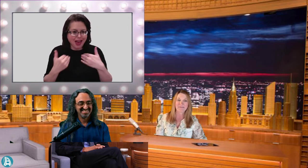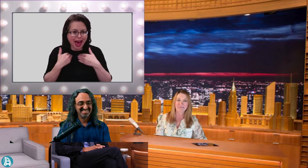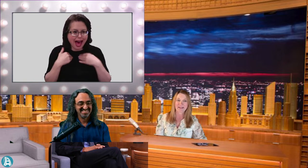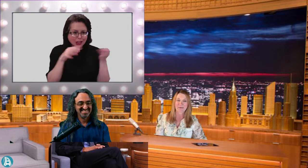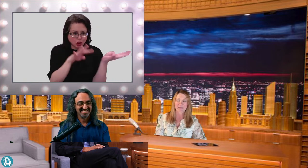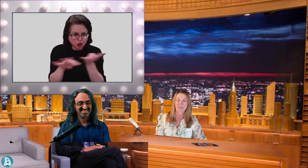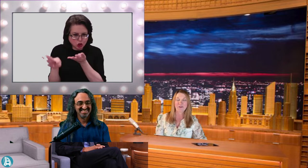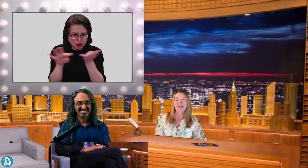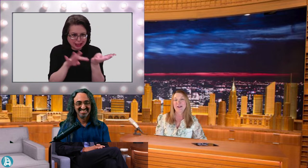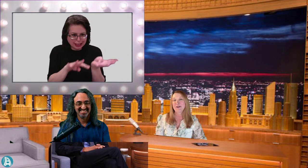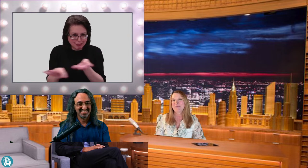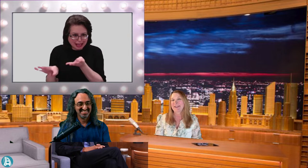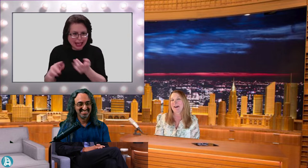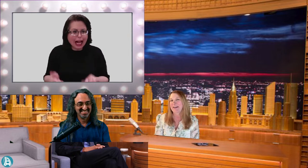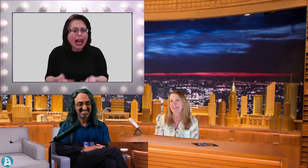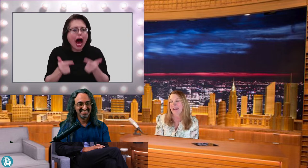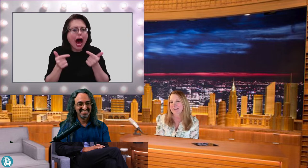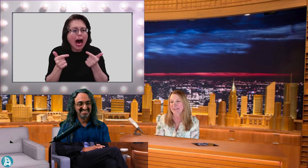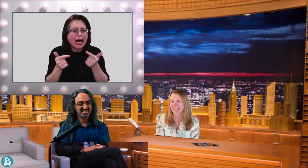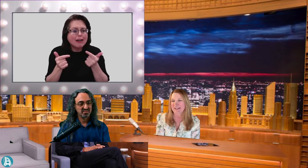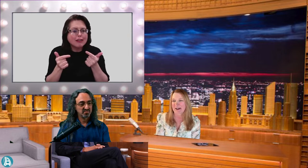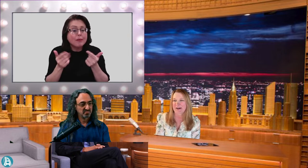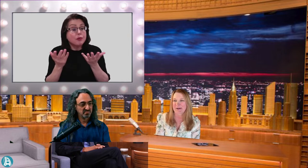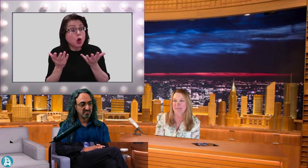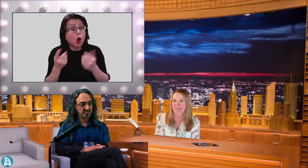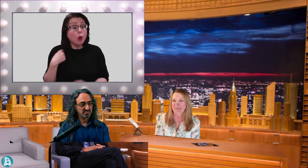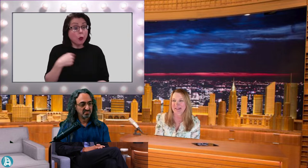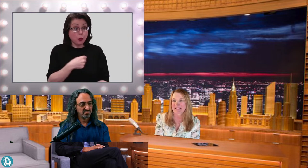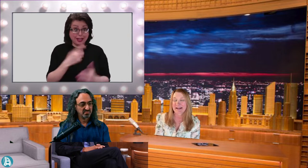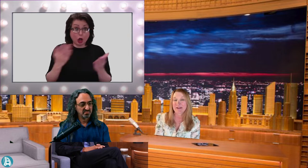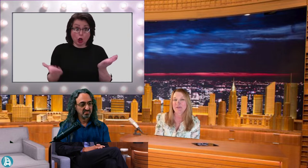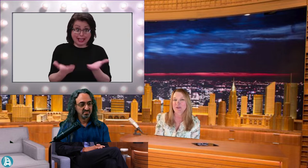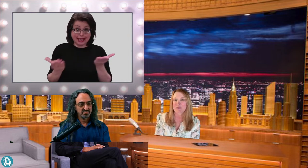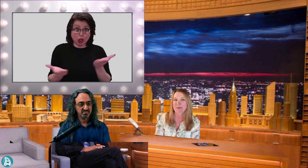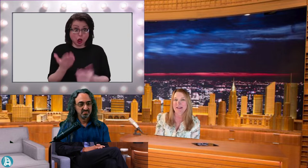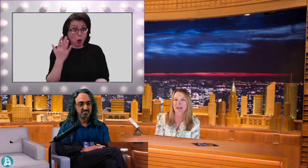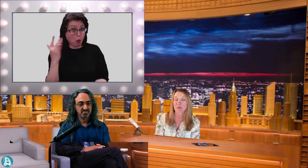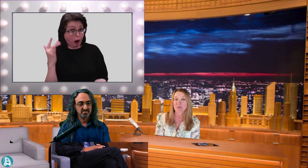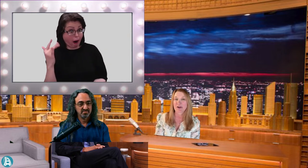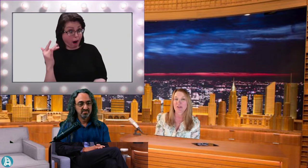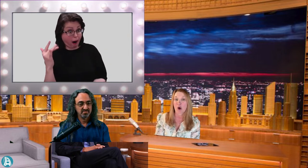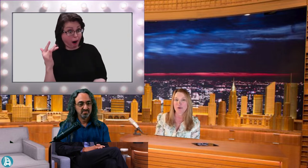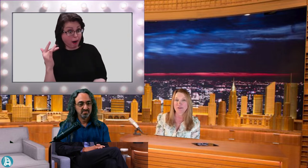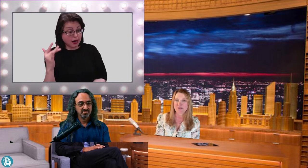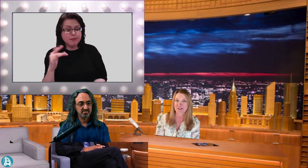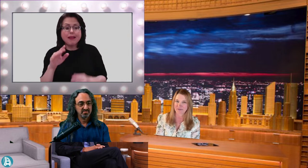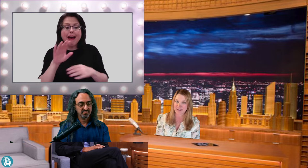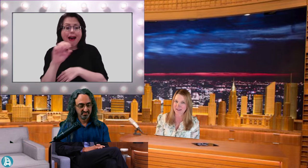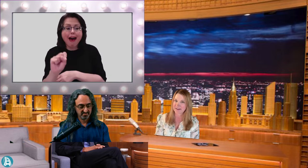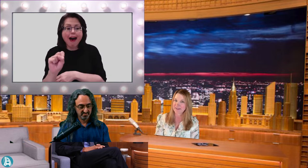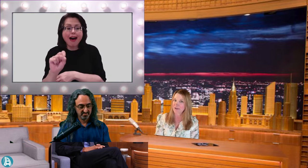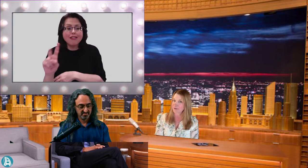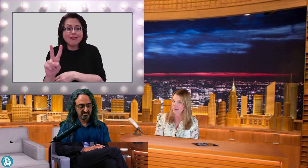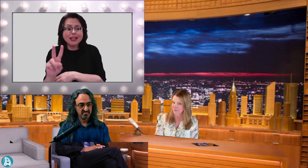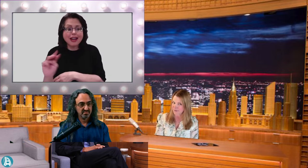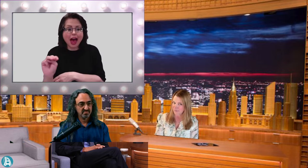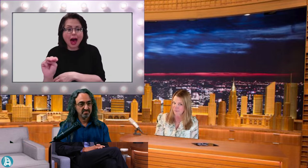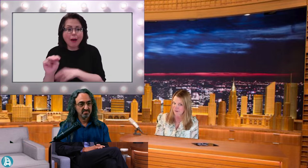But, we're here because, actually, Silent Visual Media was one of the hosts of Not Another Deaf Story.